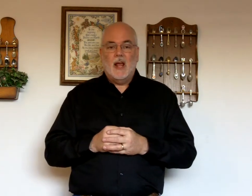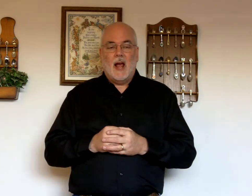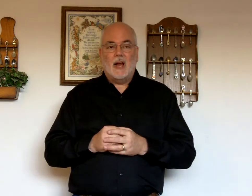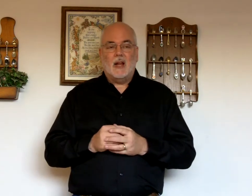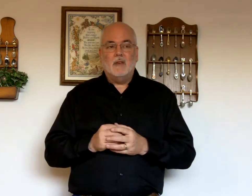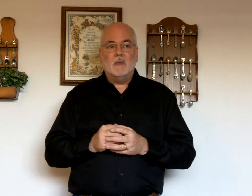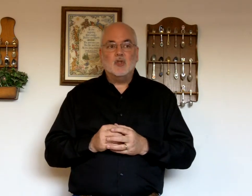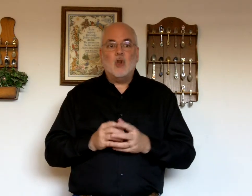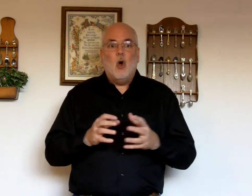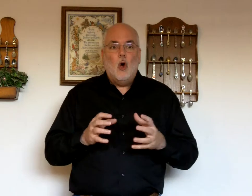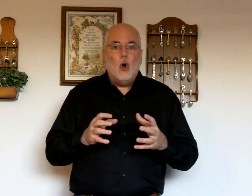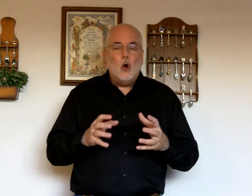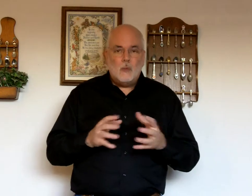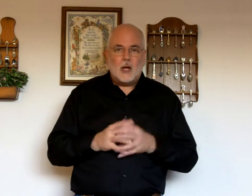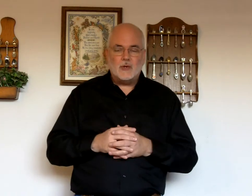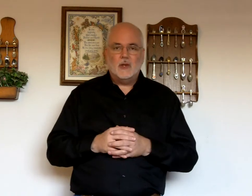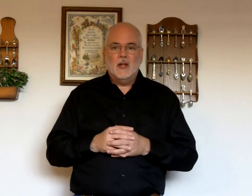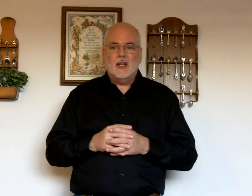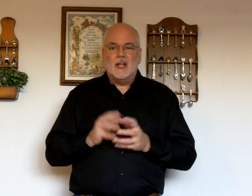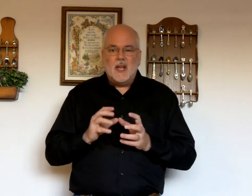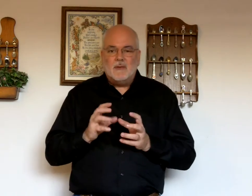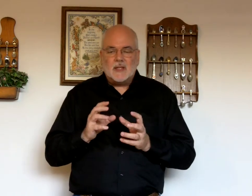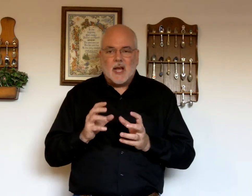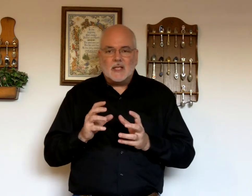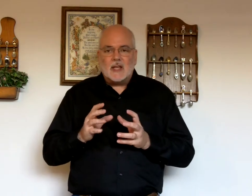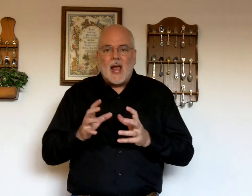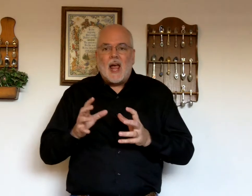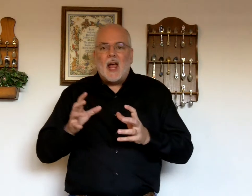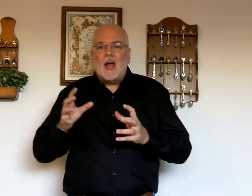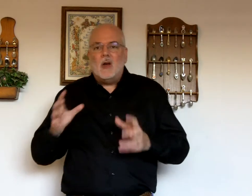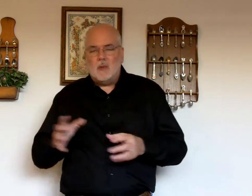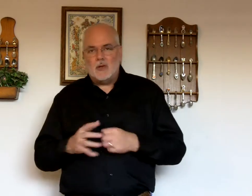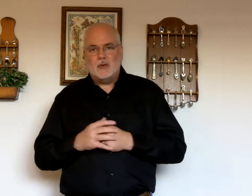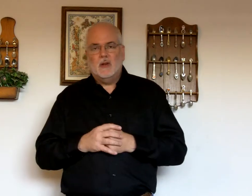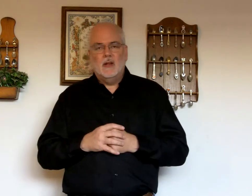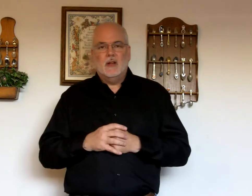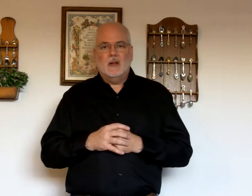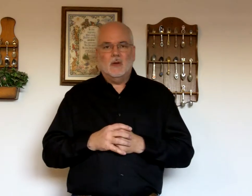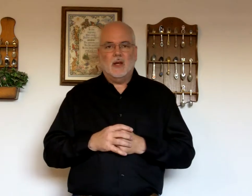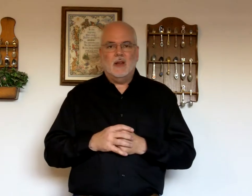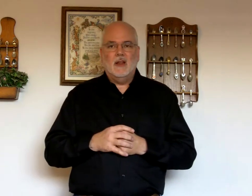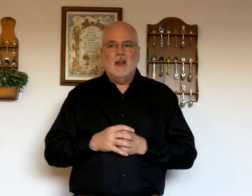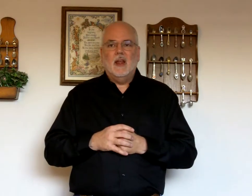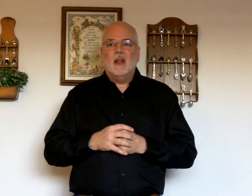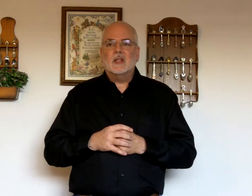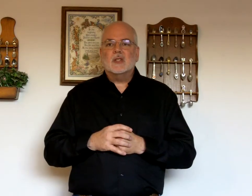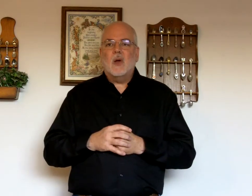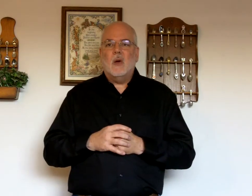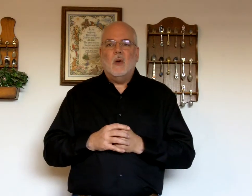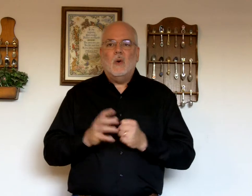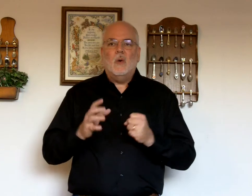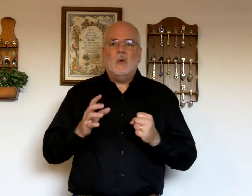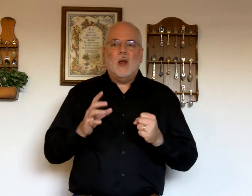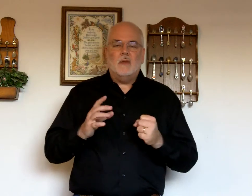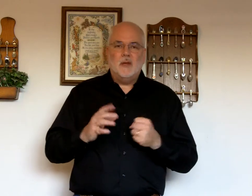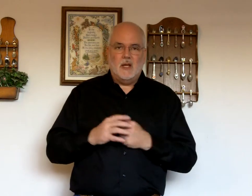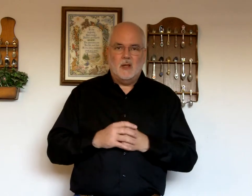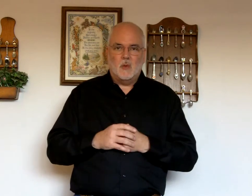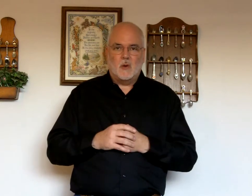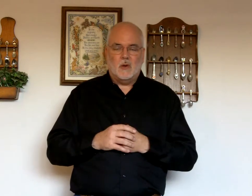I loved him so much. It emphasizes how much. Okay? So loved he the world.